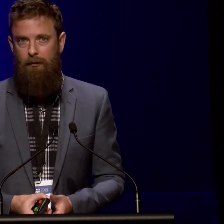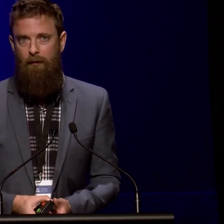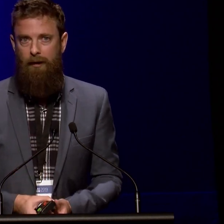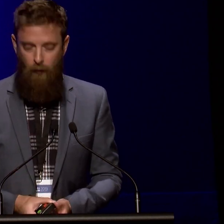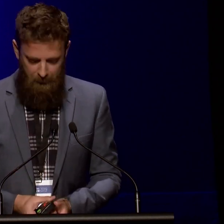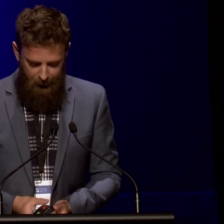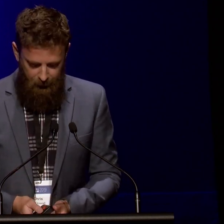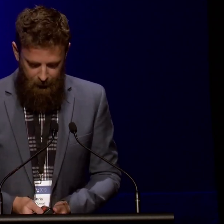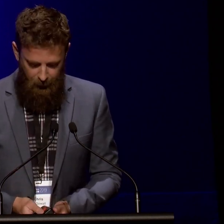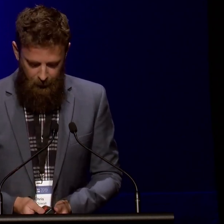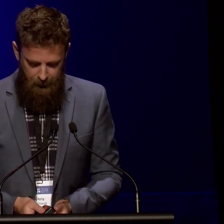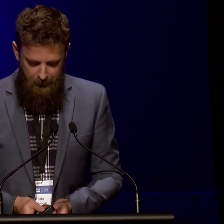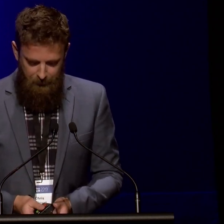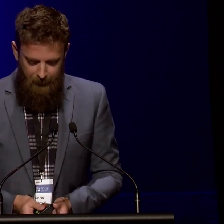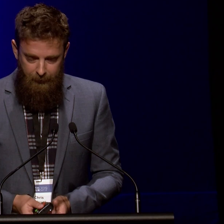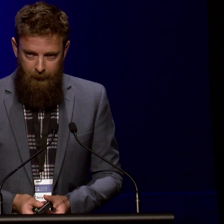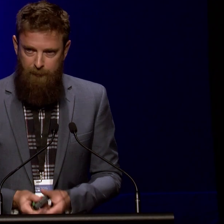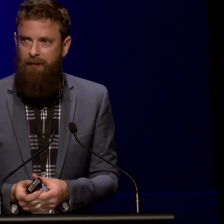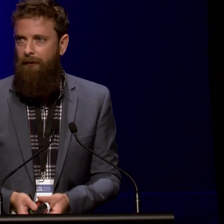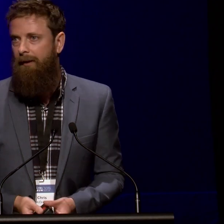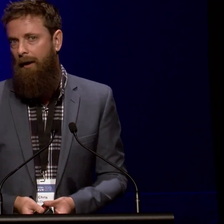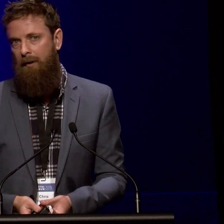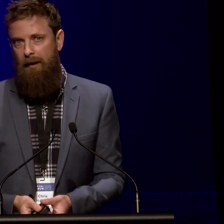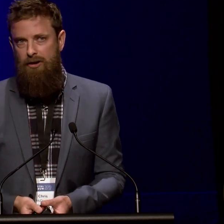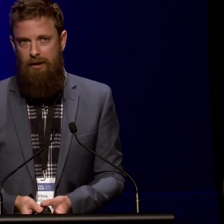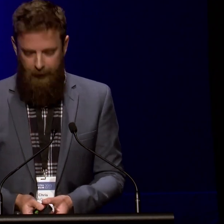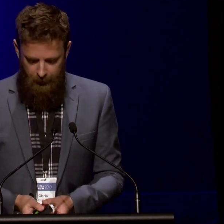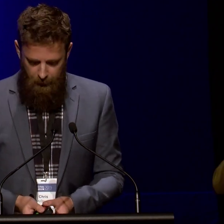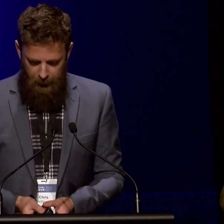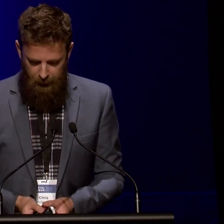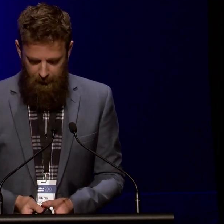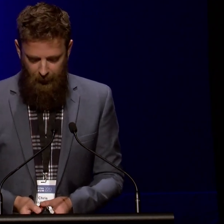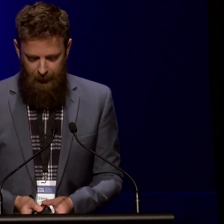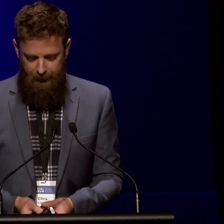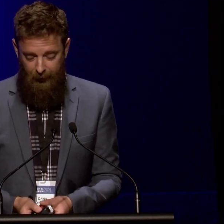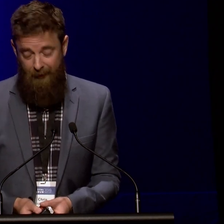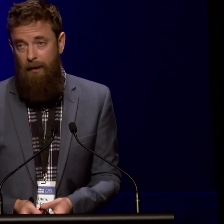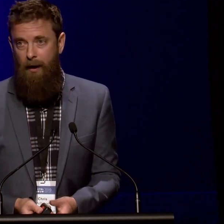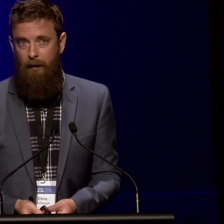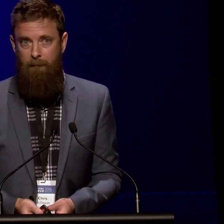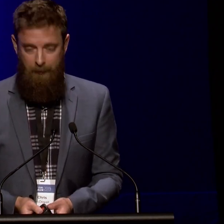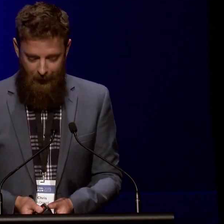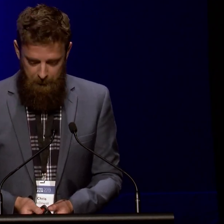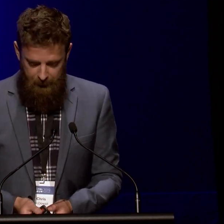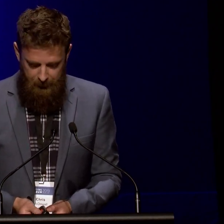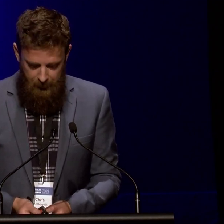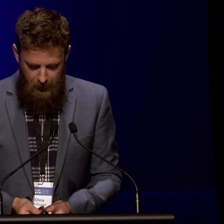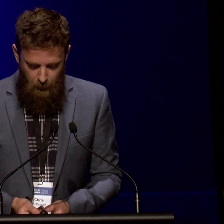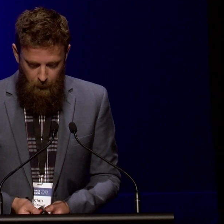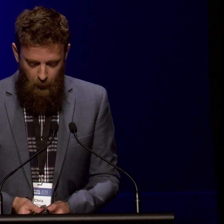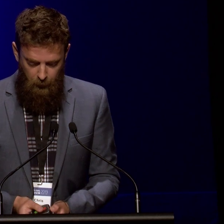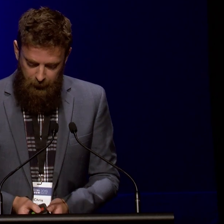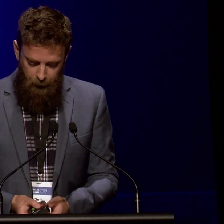something of use over the next 40 minutes or so. Specifically, I'm going to share with you some of the things that I think about when I make maps.